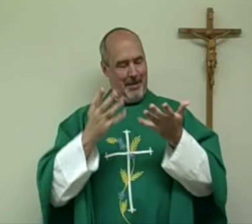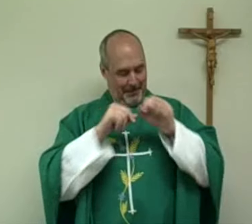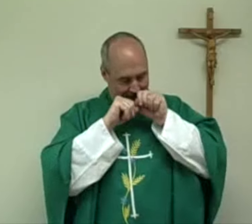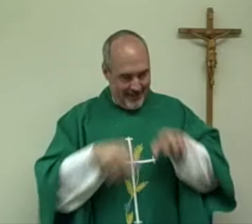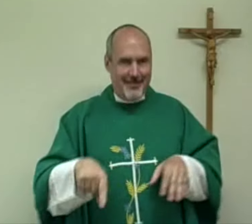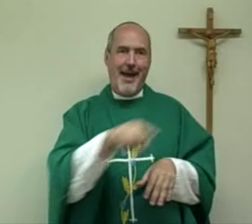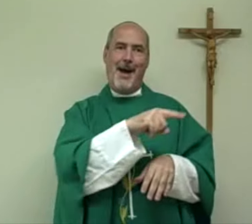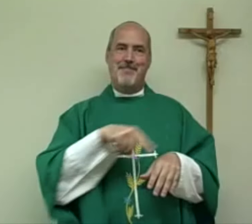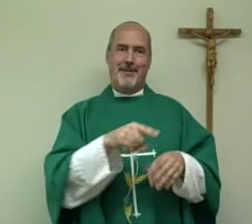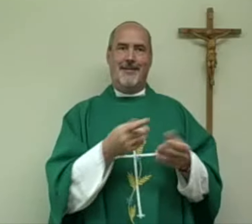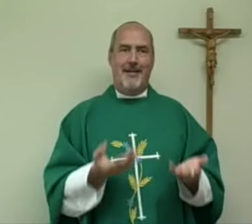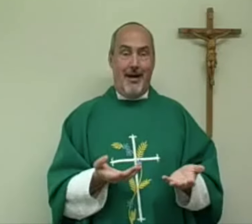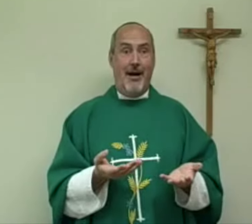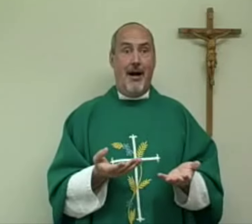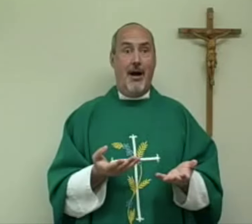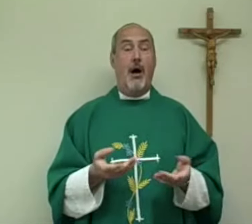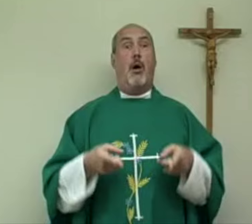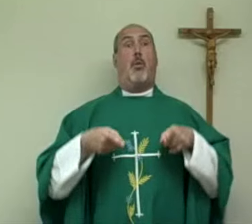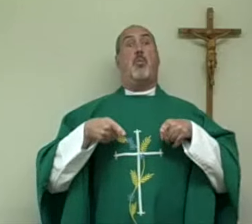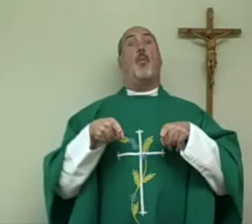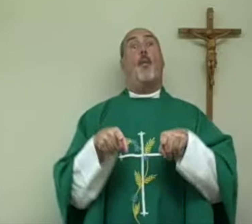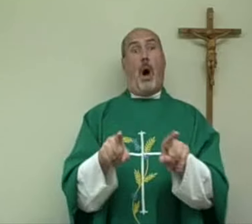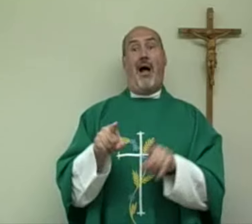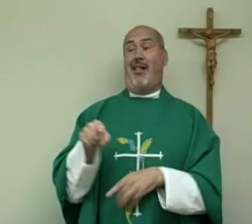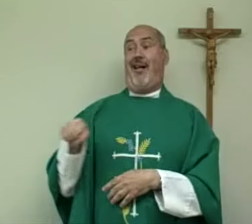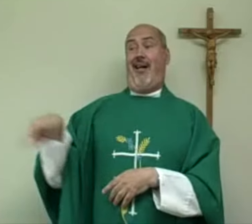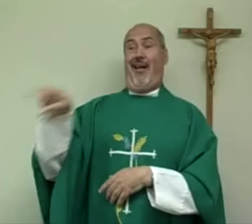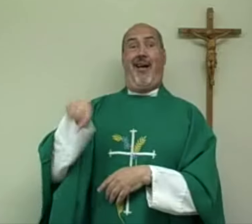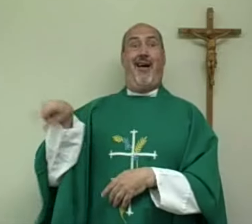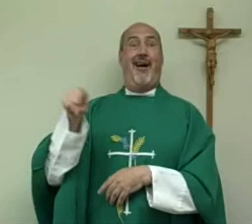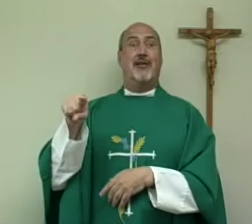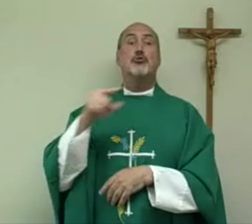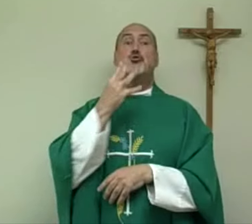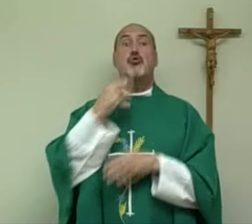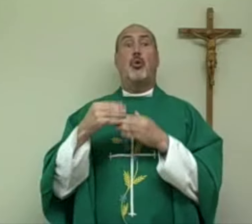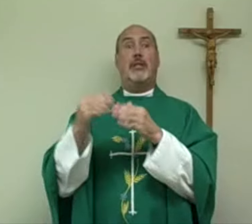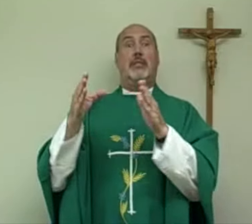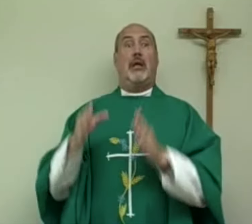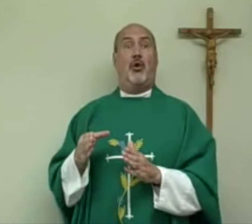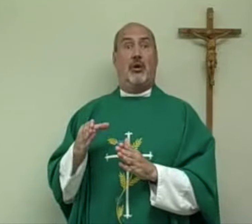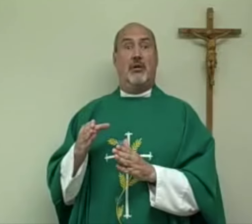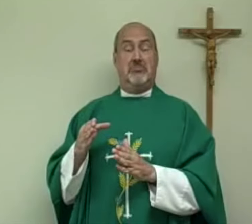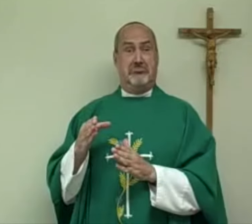humbled themselves before God. God blessed them and forgave them. While the Jewish leaders,